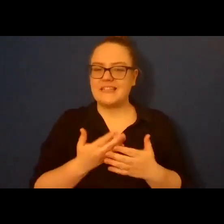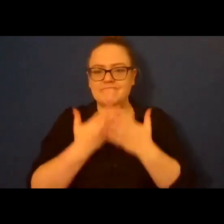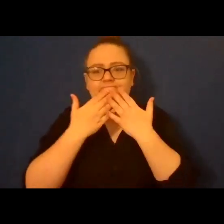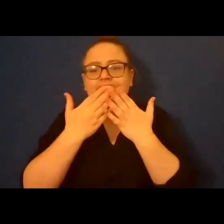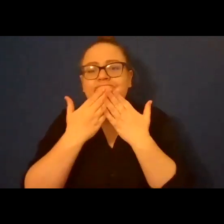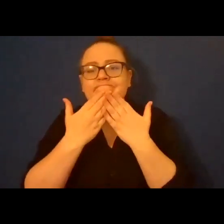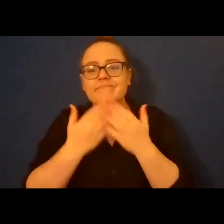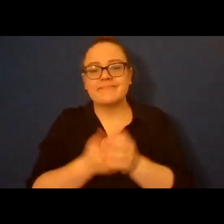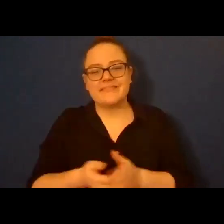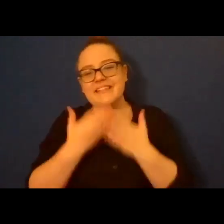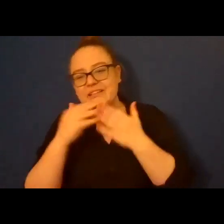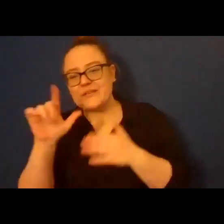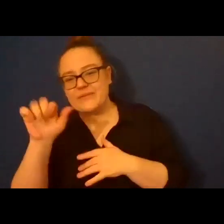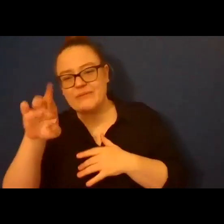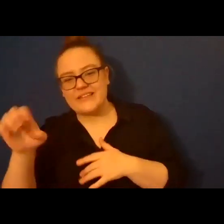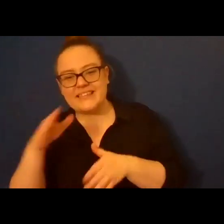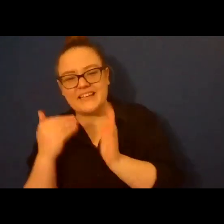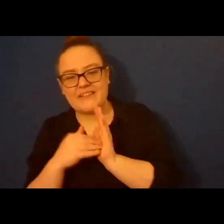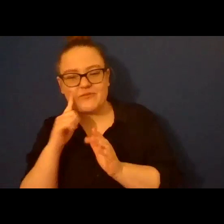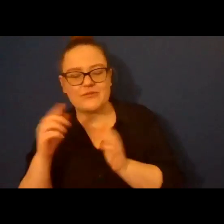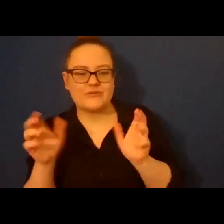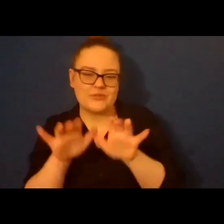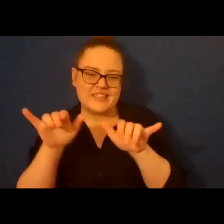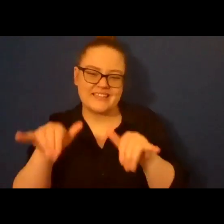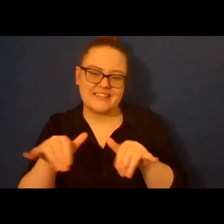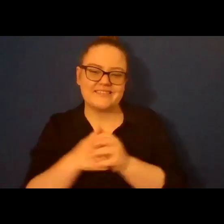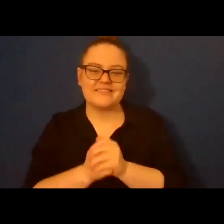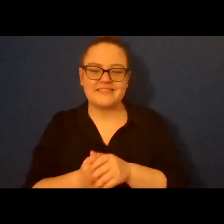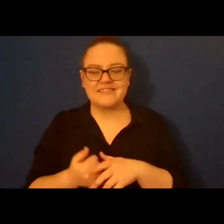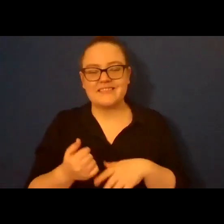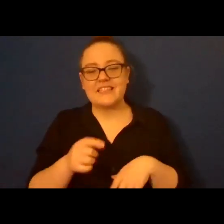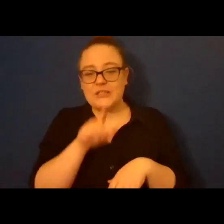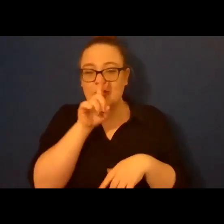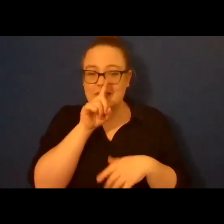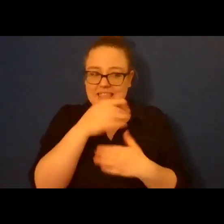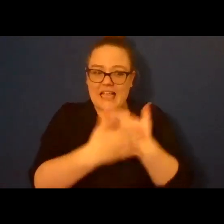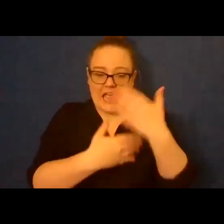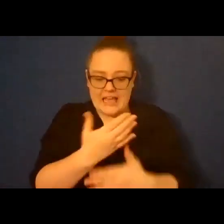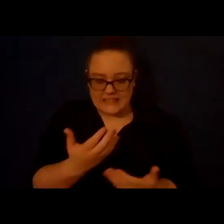Um and thank you Lori again for doing this. I appreciate your holding my work in your literal hands.